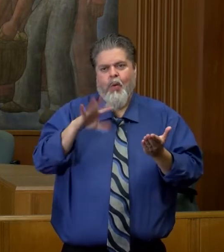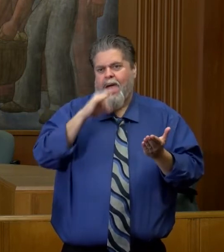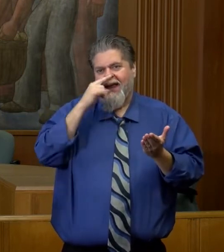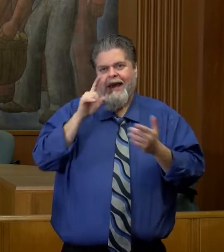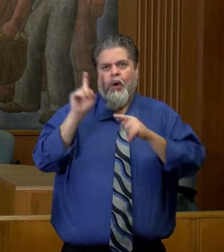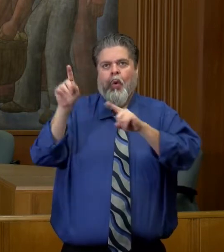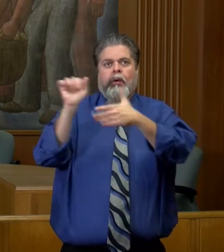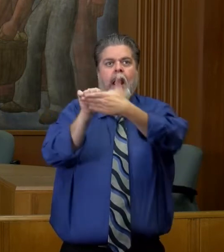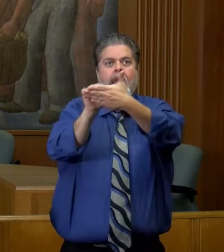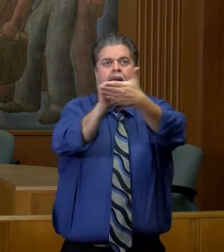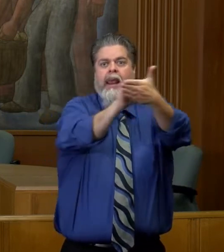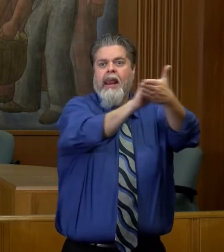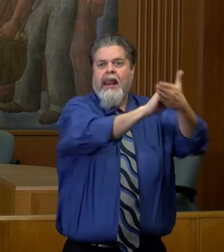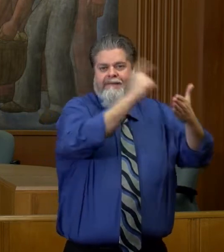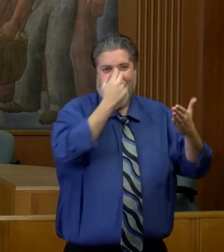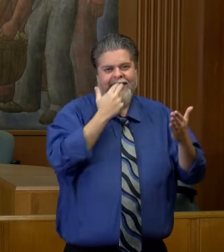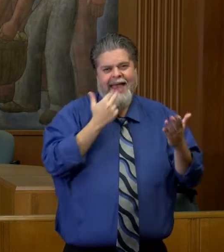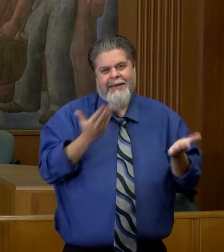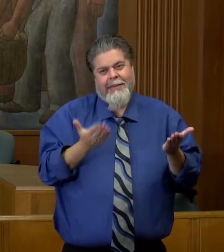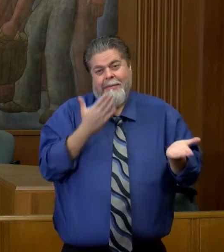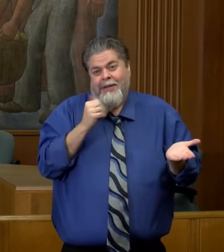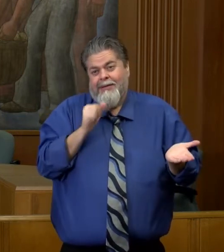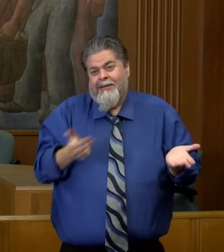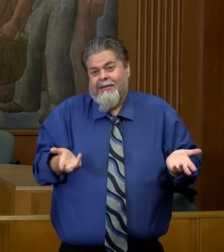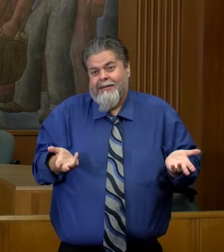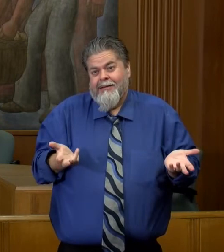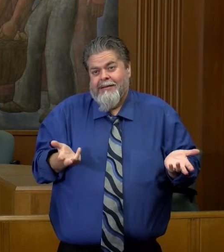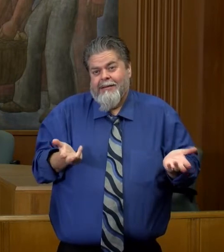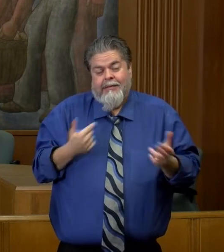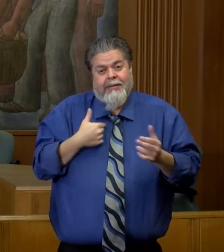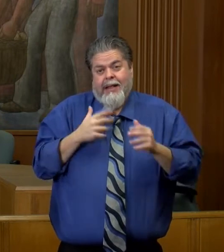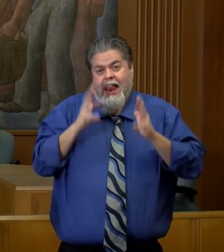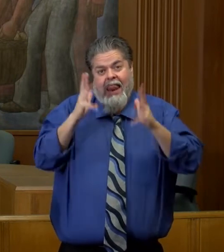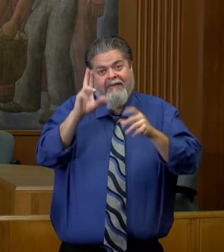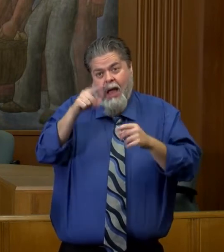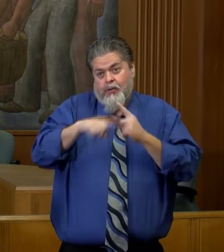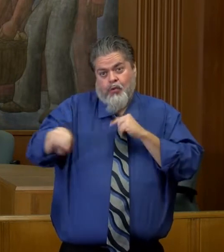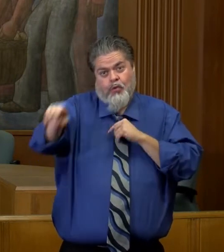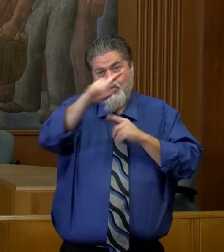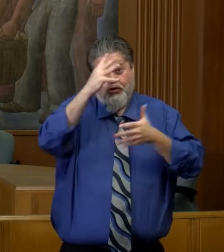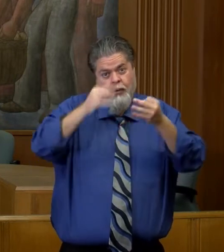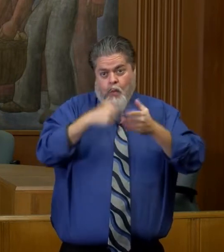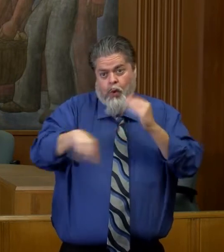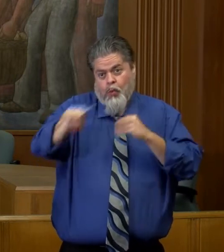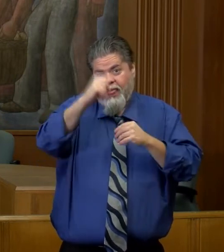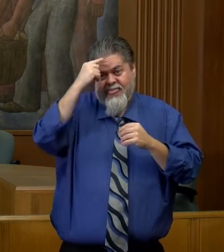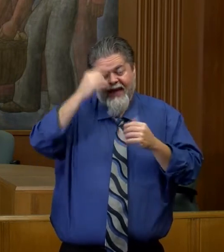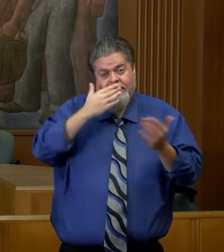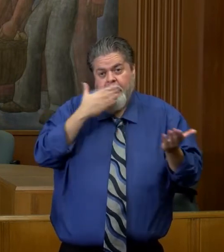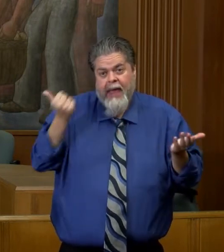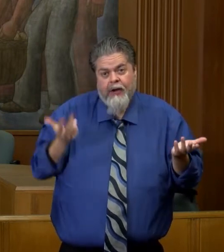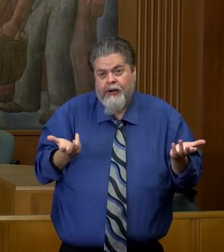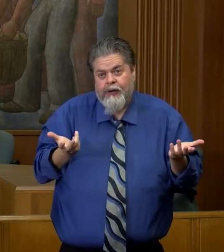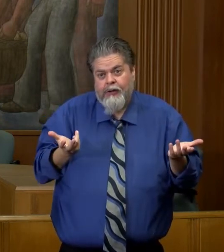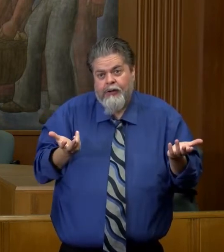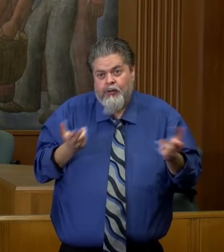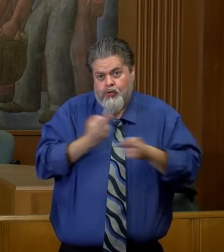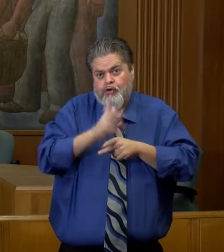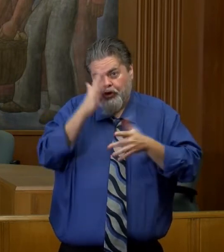well. So I'm asking back to kind of the theme, families to do what they think is best for their family with trick-or-treating.